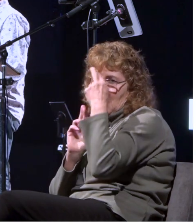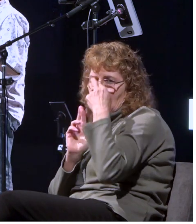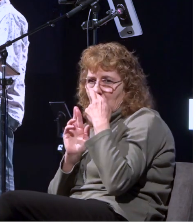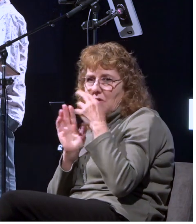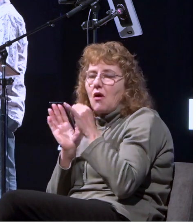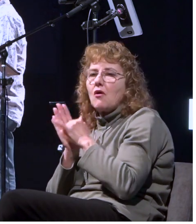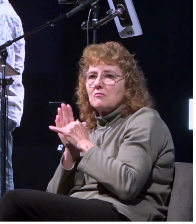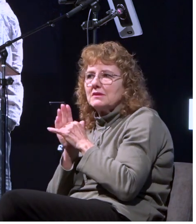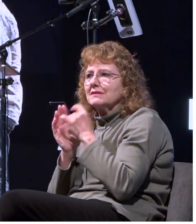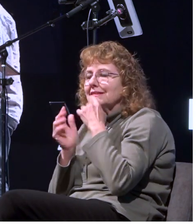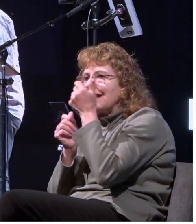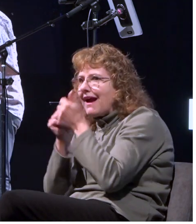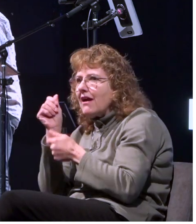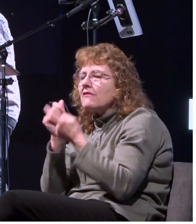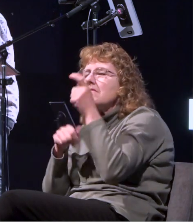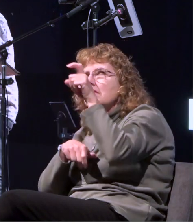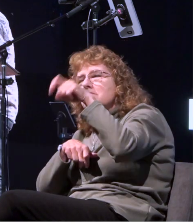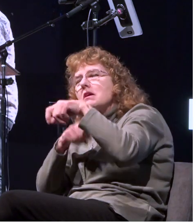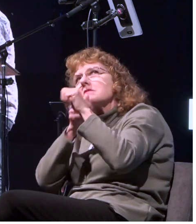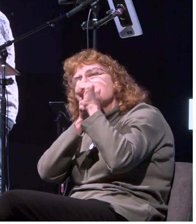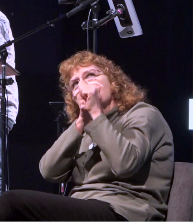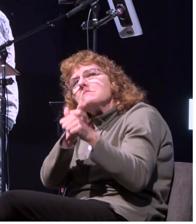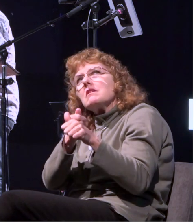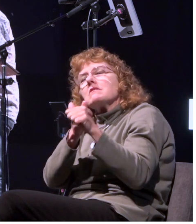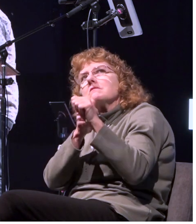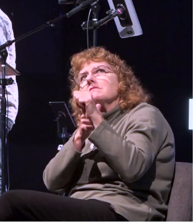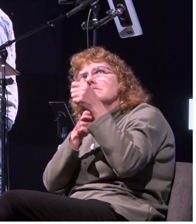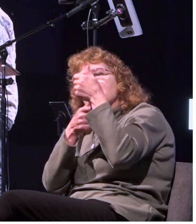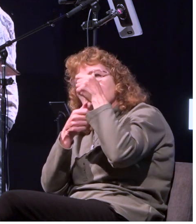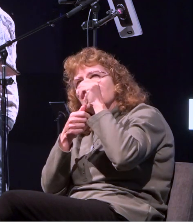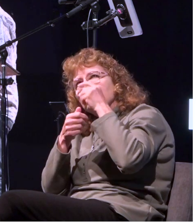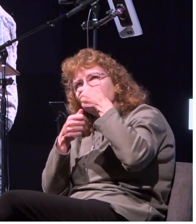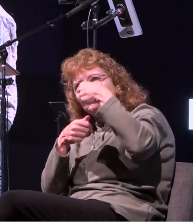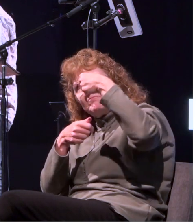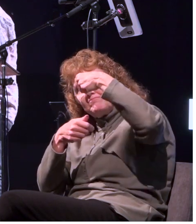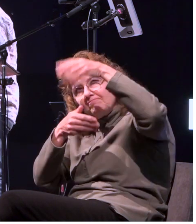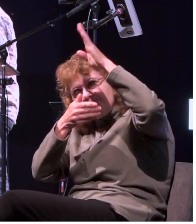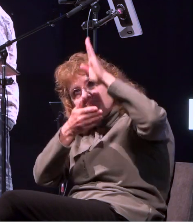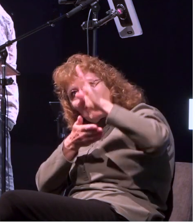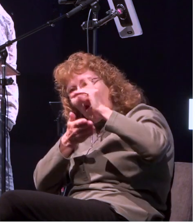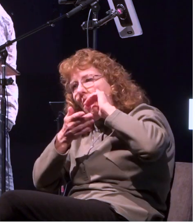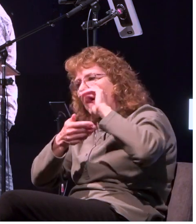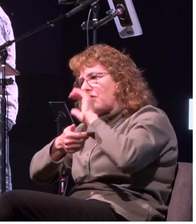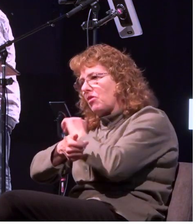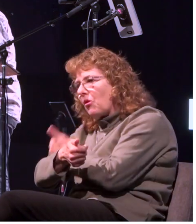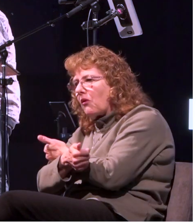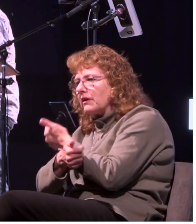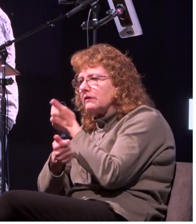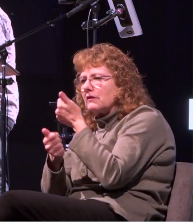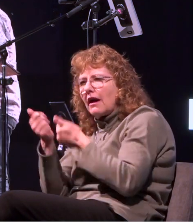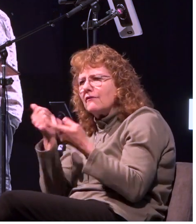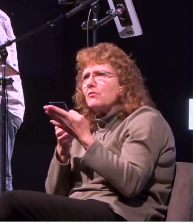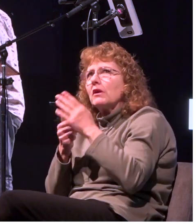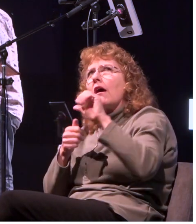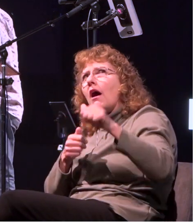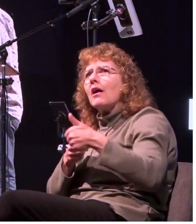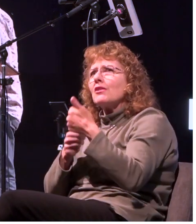governing authorities for all authority comes from god and those in positions of authority have been placed there by god